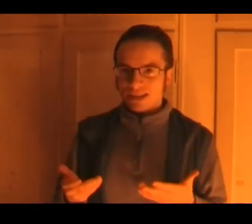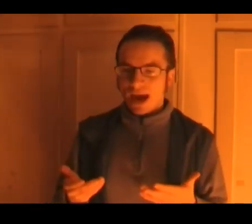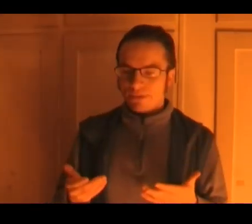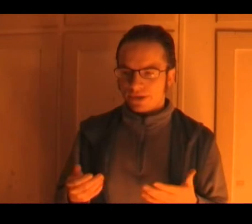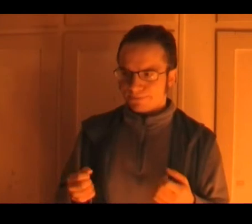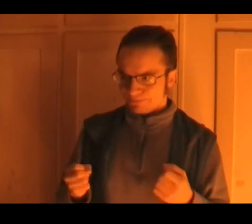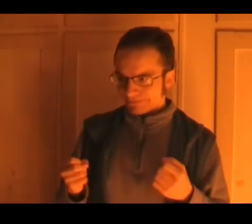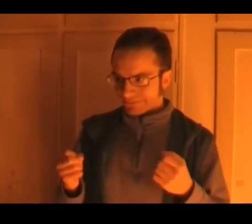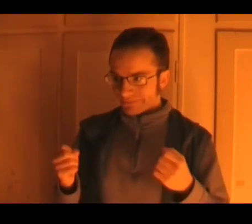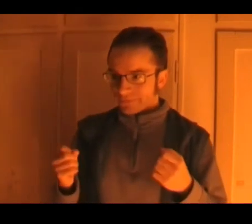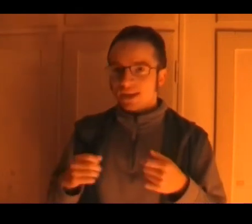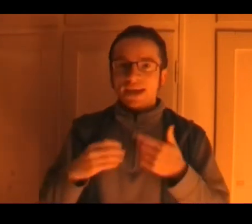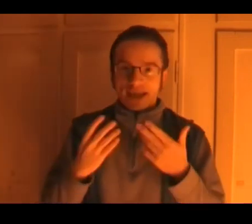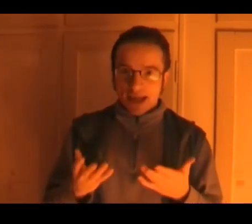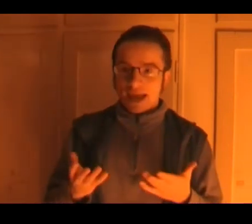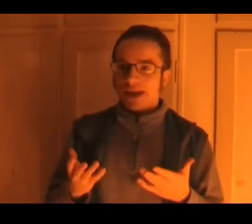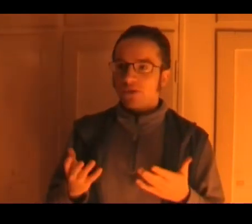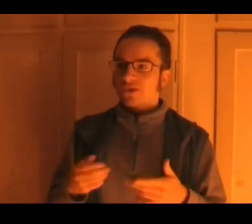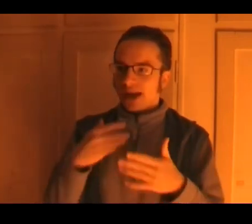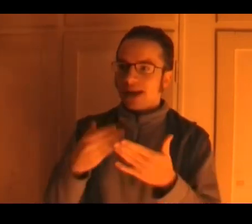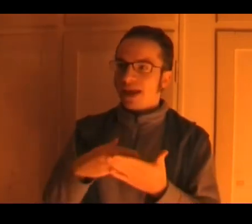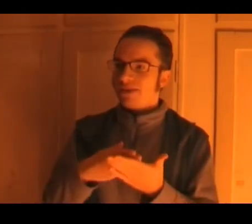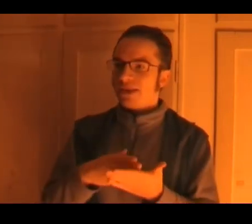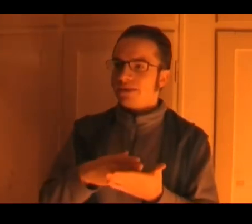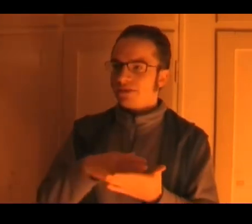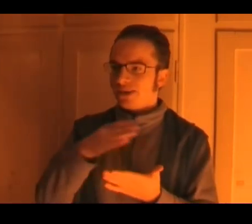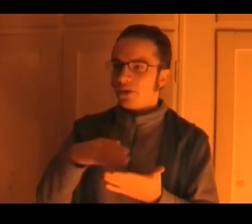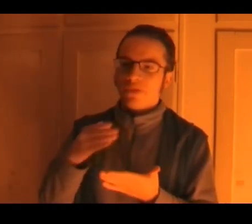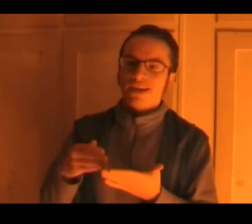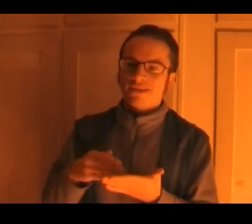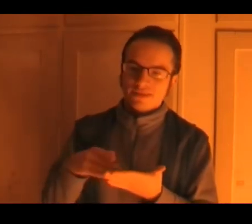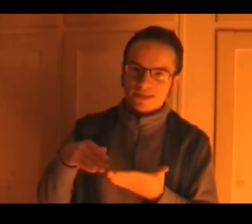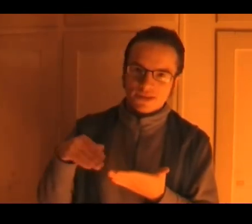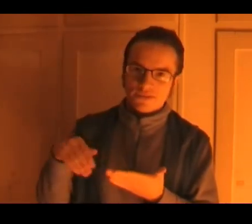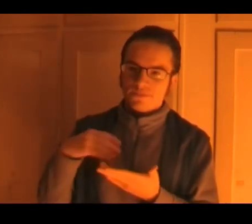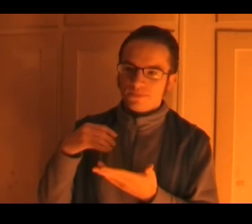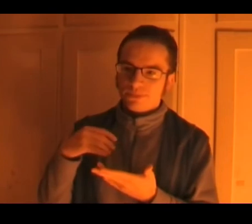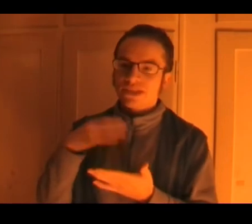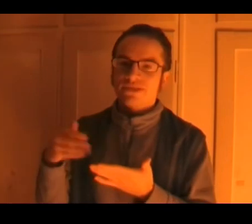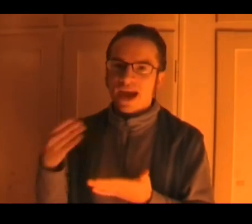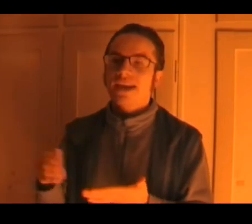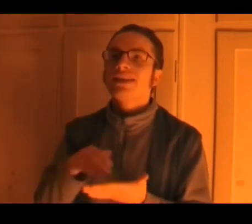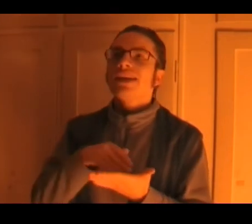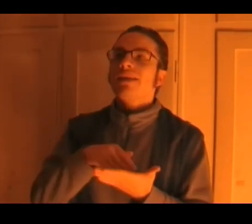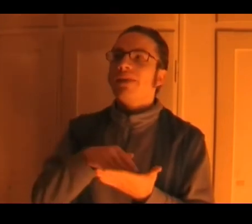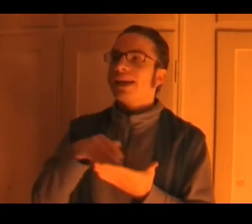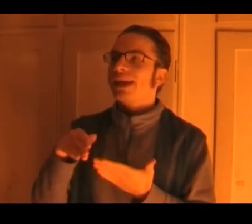happened and that also and and then you know they uh because of that they can